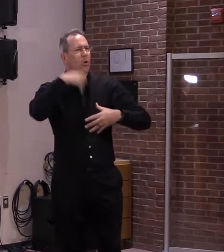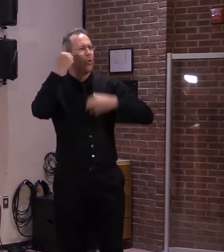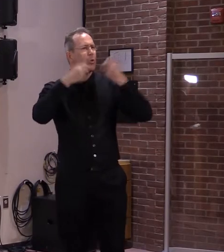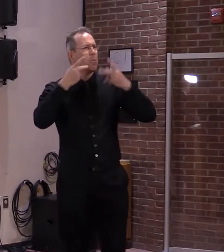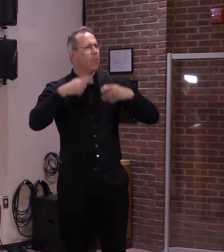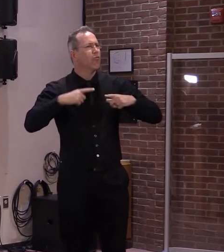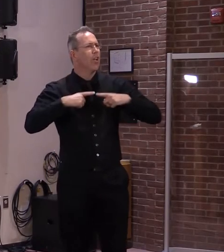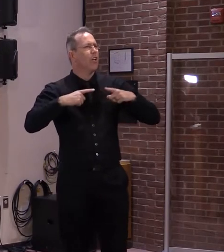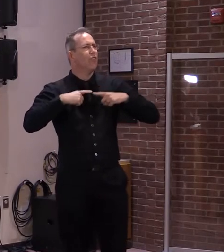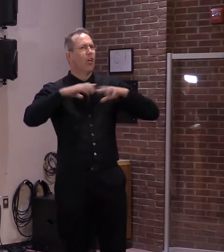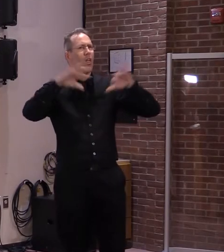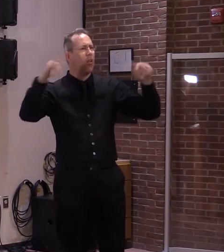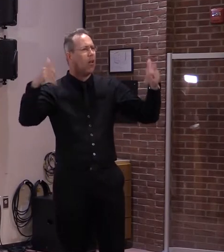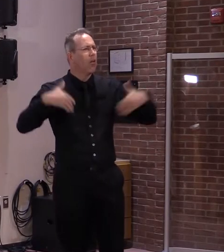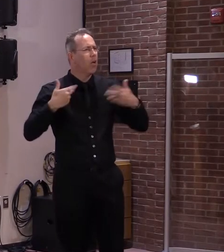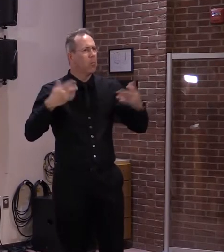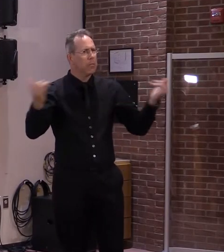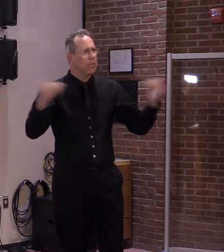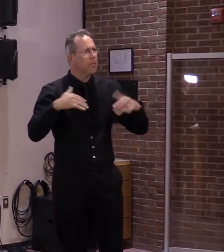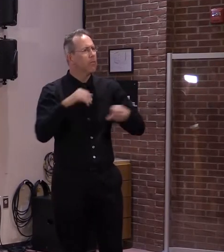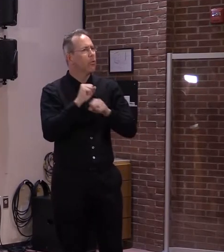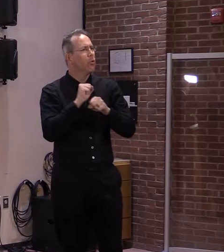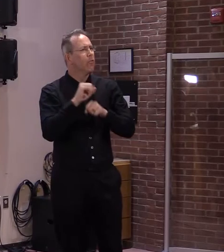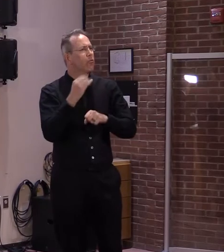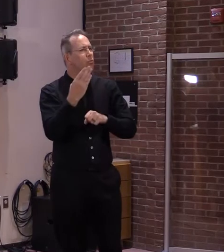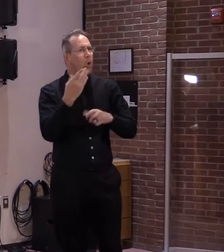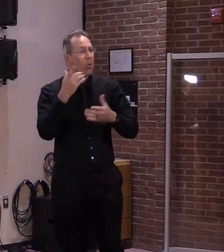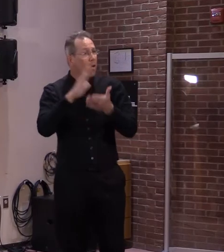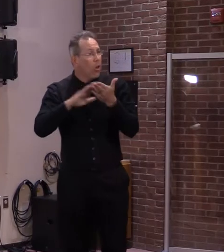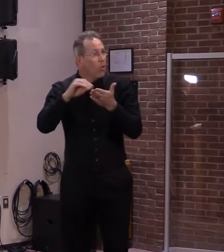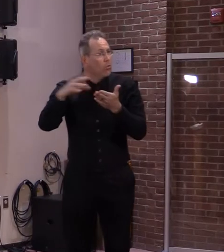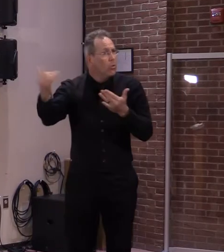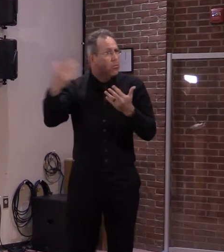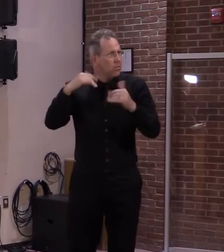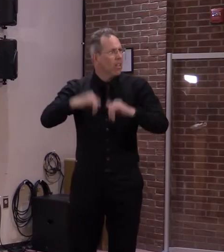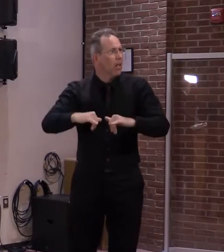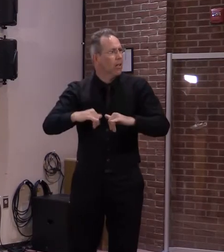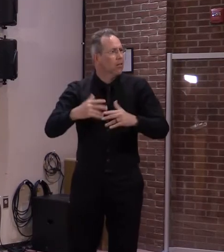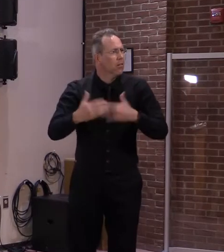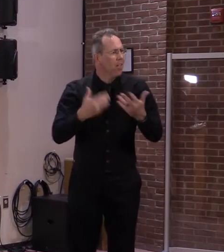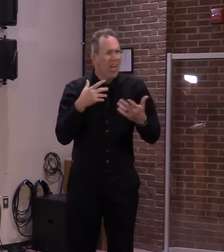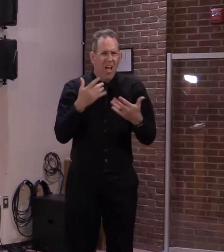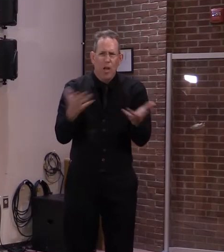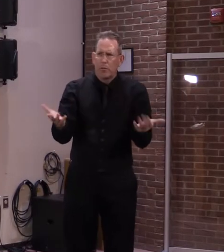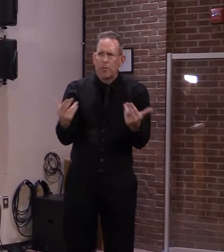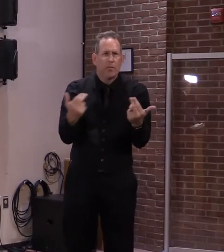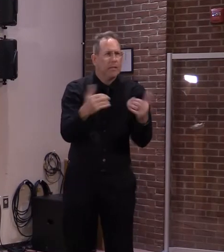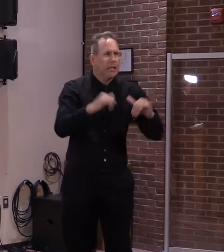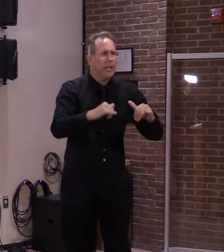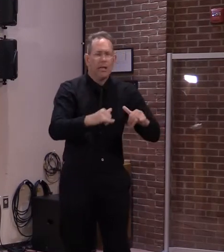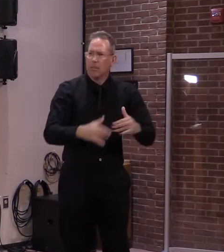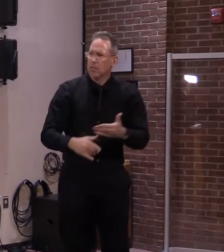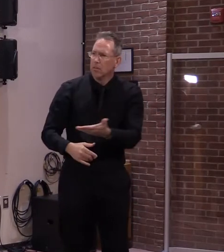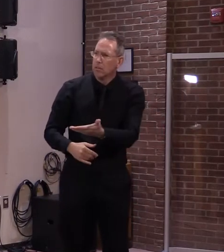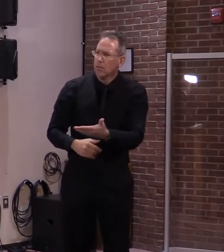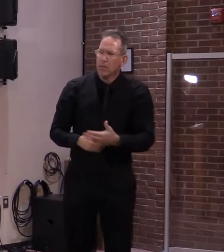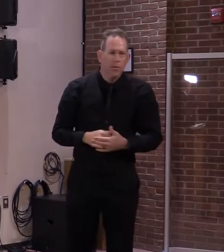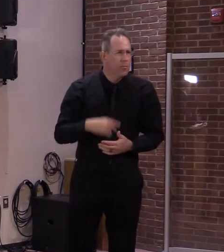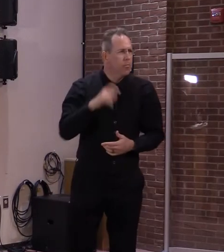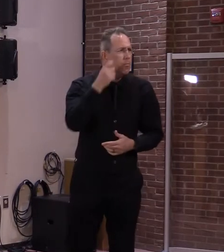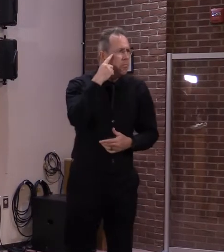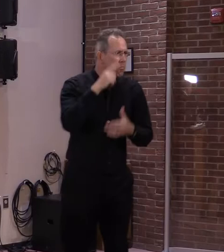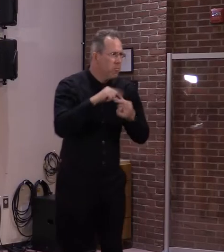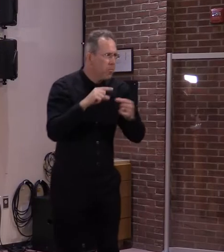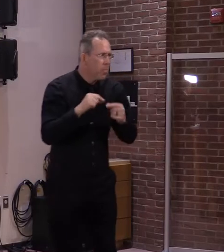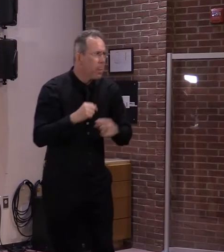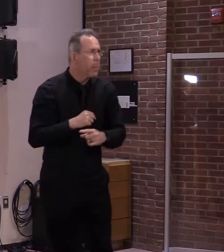the colleges, 90% of those in the state college system are from Vermont. So that's a way to